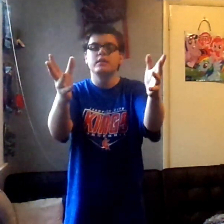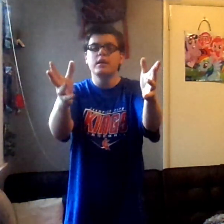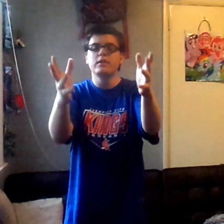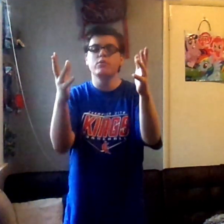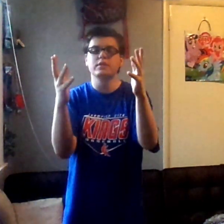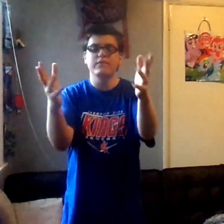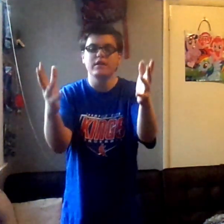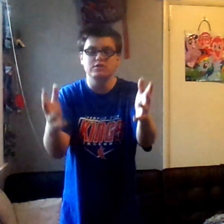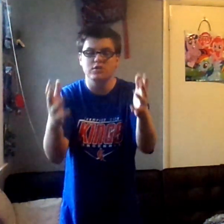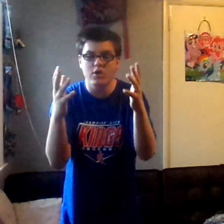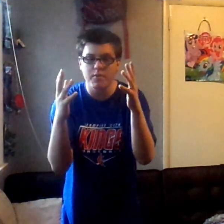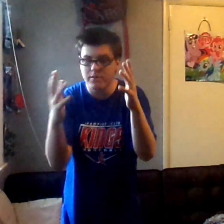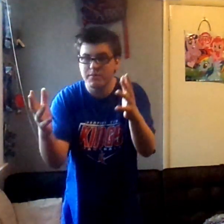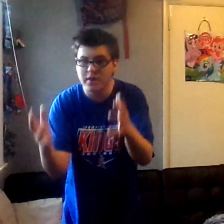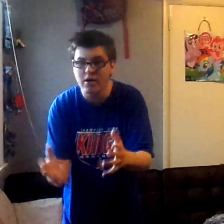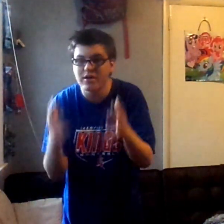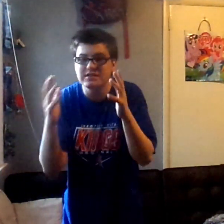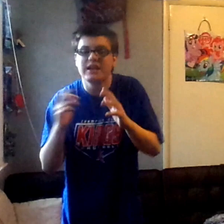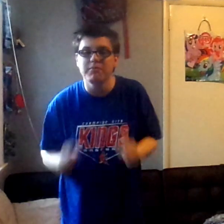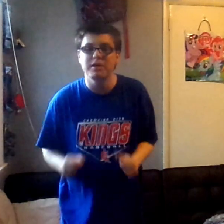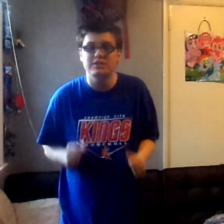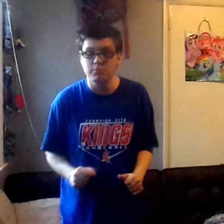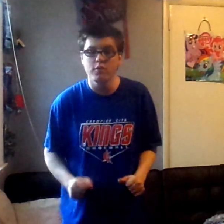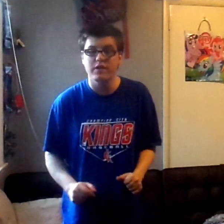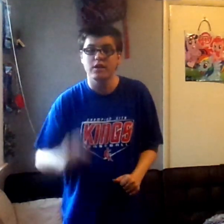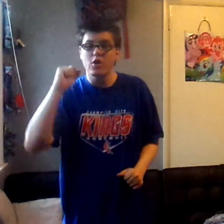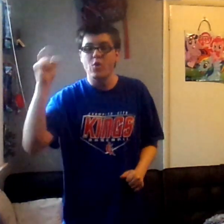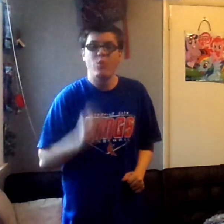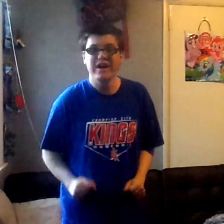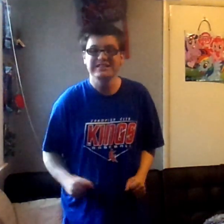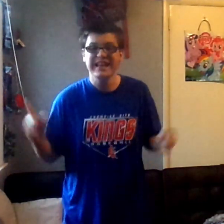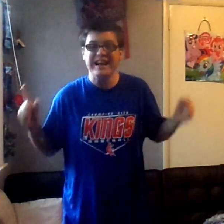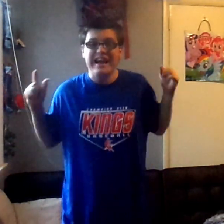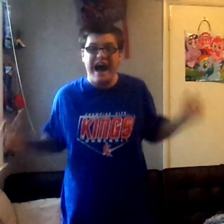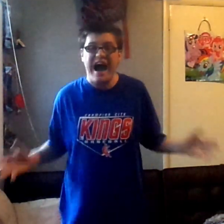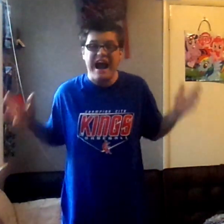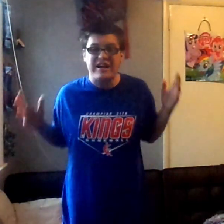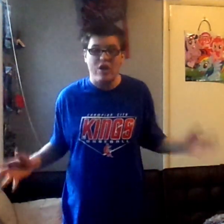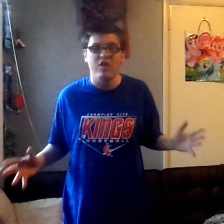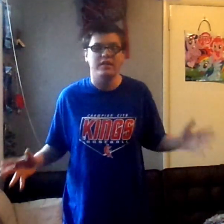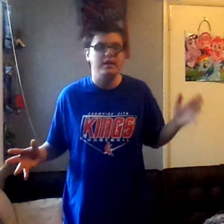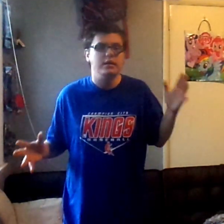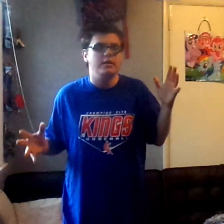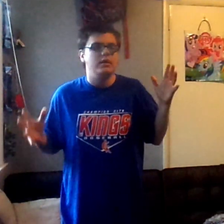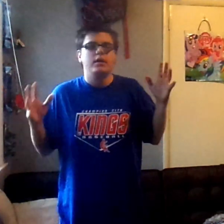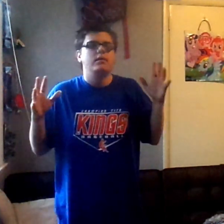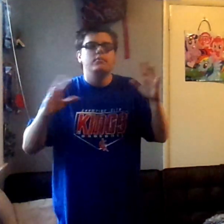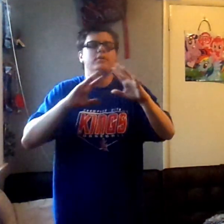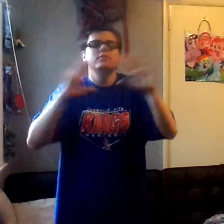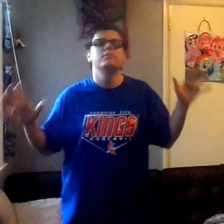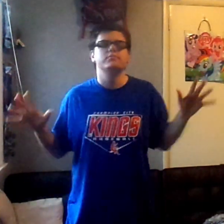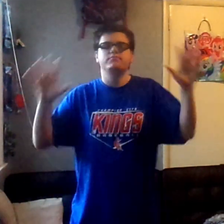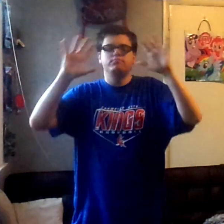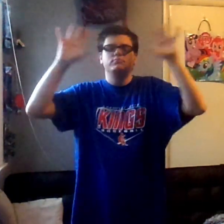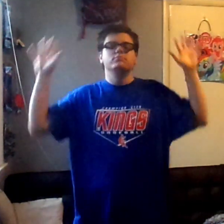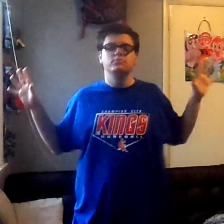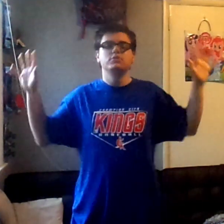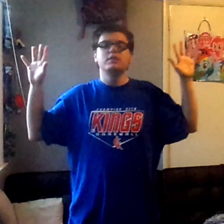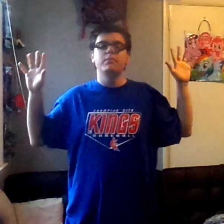kid that would eventually go and play on Teen Beach Movie was in iCarly. I mean, just think about